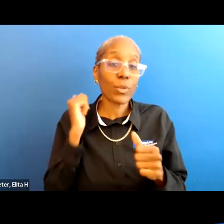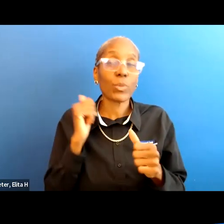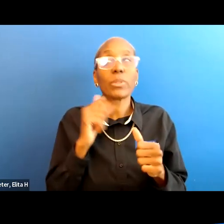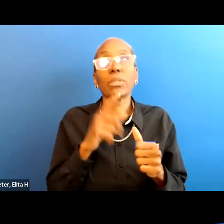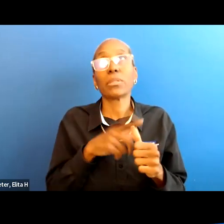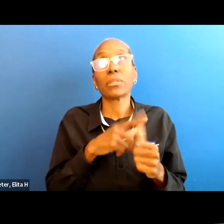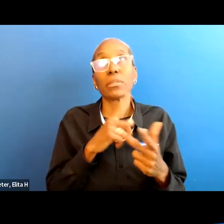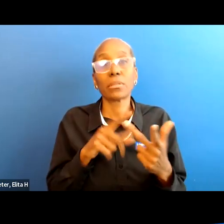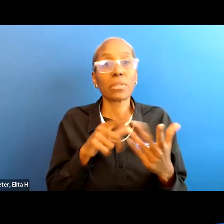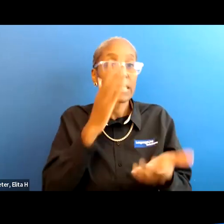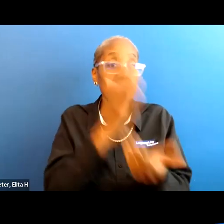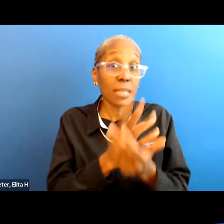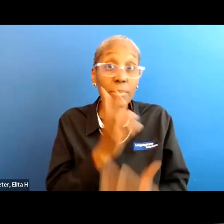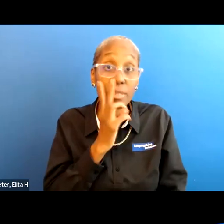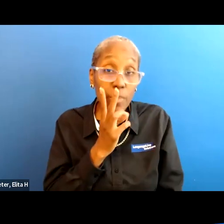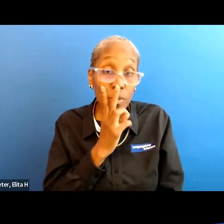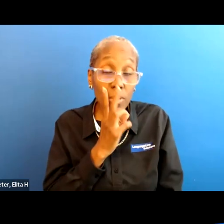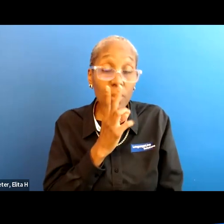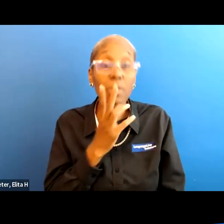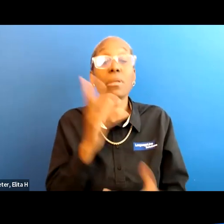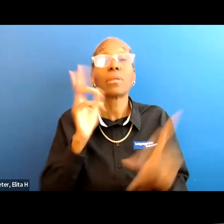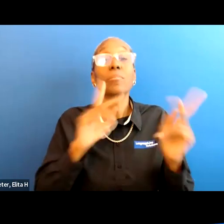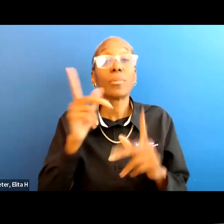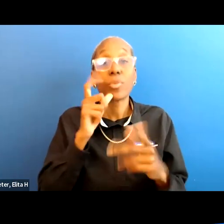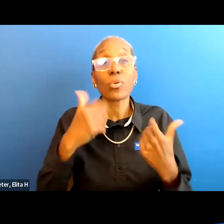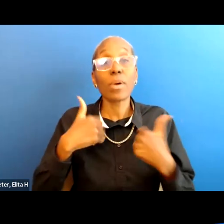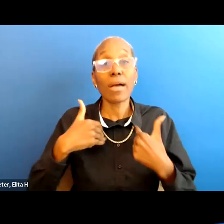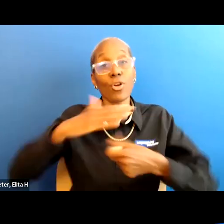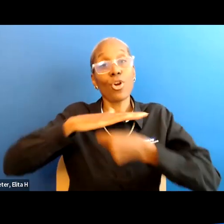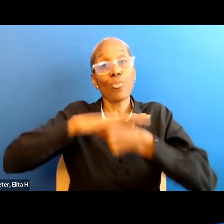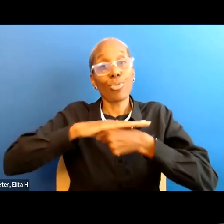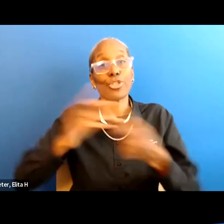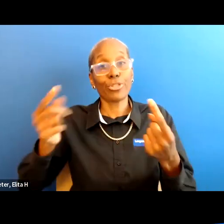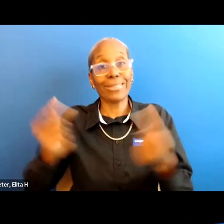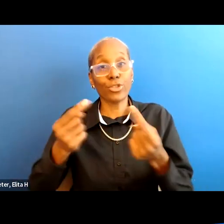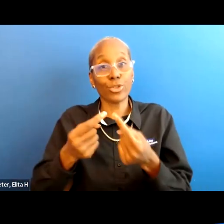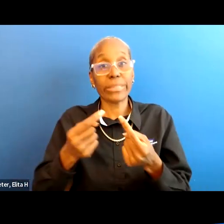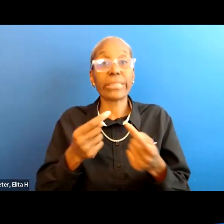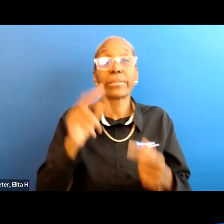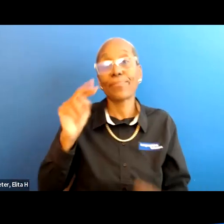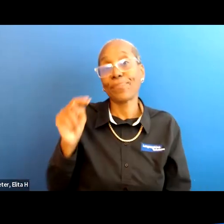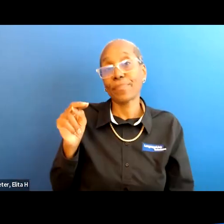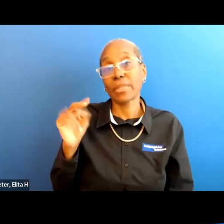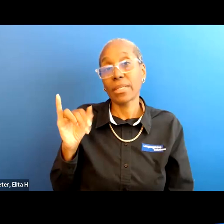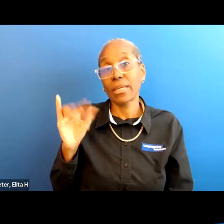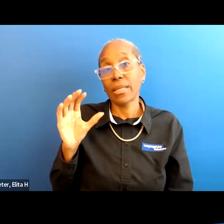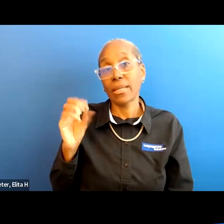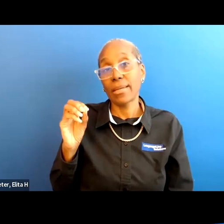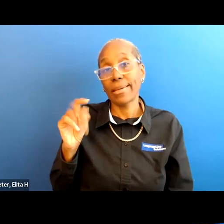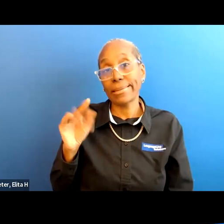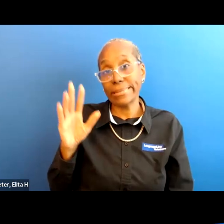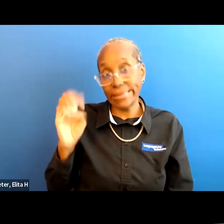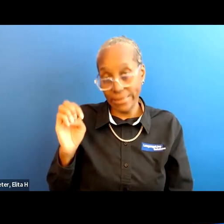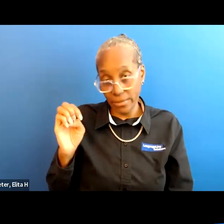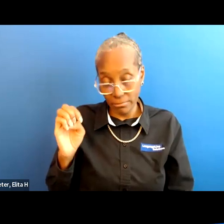stopping smoking especially for people who have pressure injuries because the nicotine grabs on to the